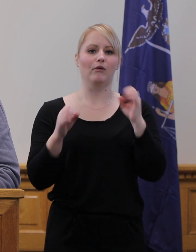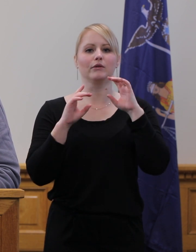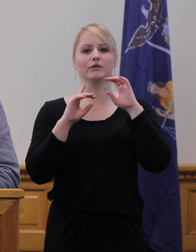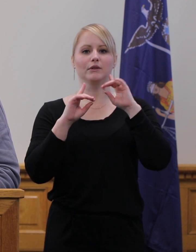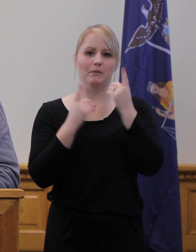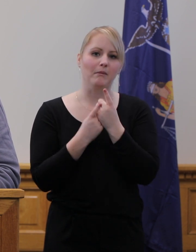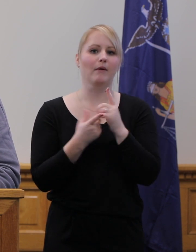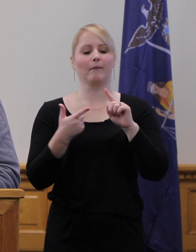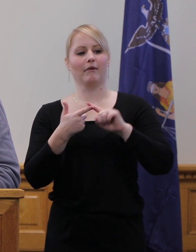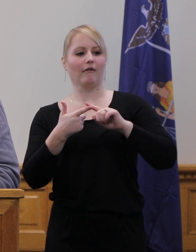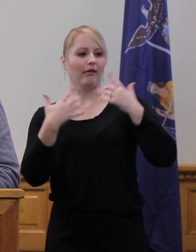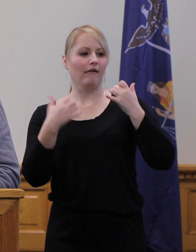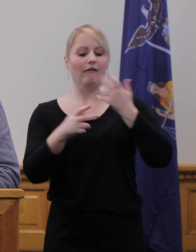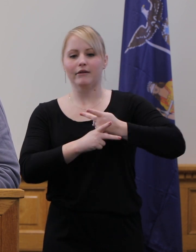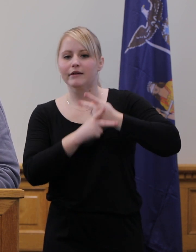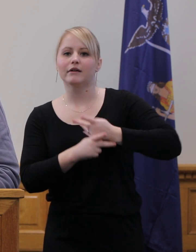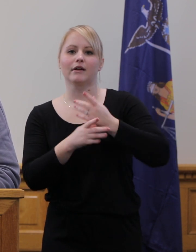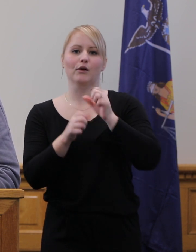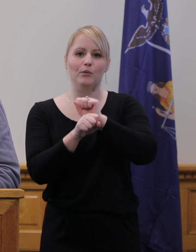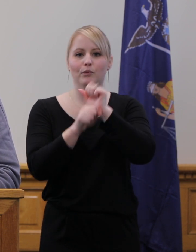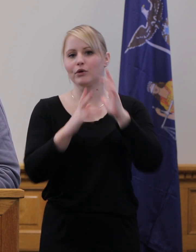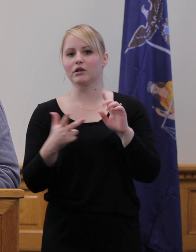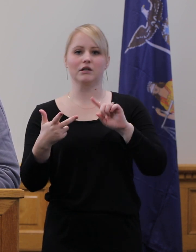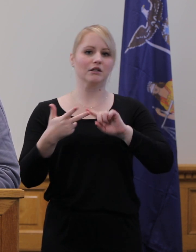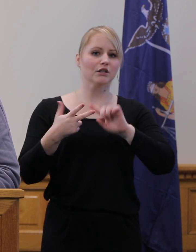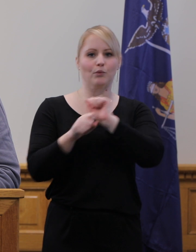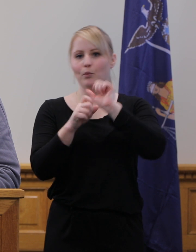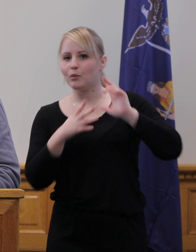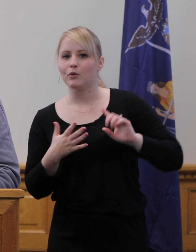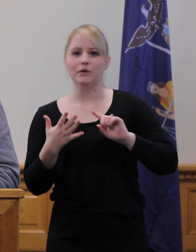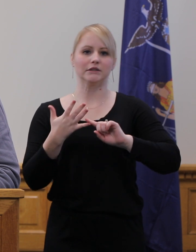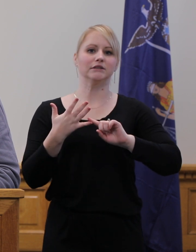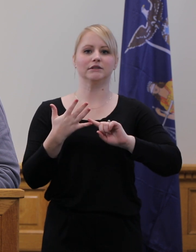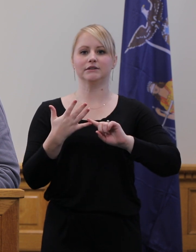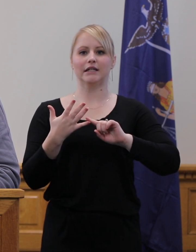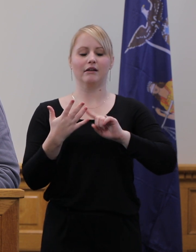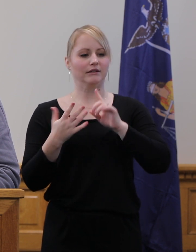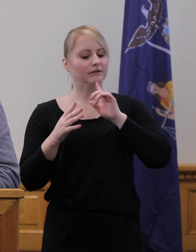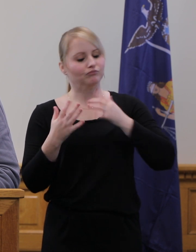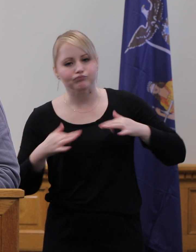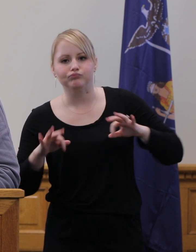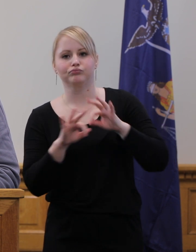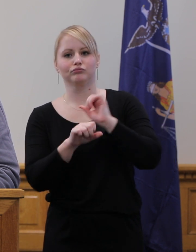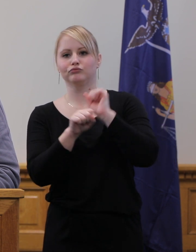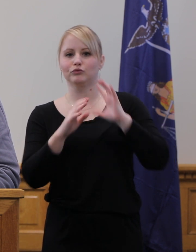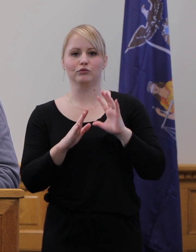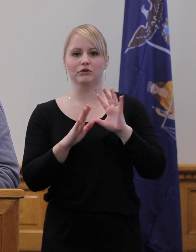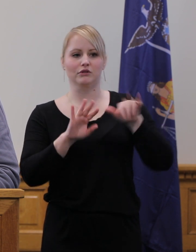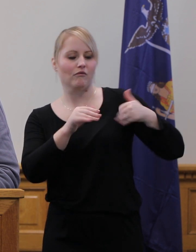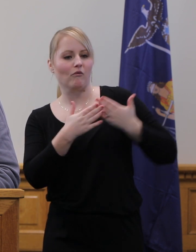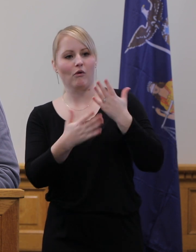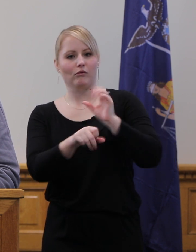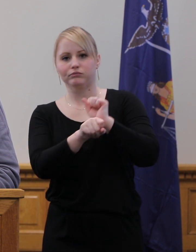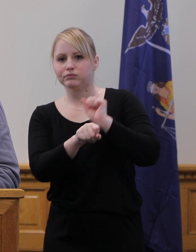workers in all professions who have worked so hard to keep our communities safe and bring our lives some sense of normalcy over the past nine